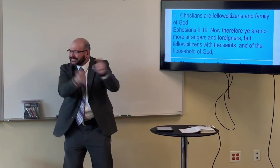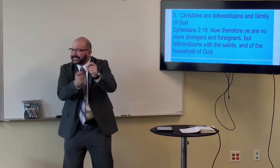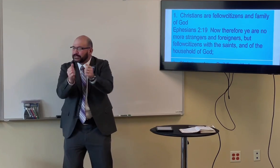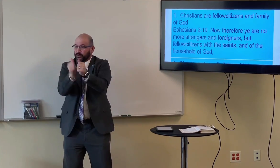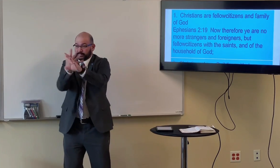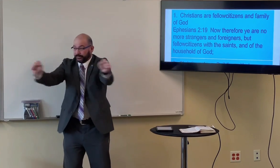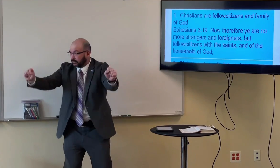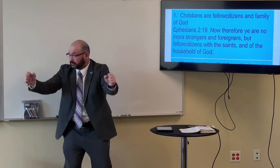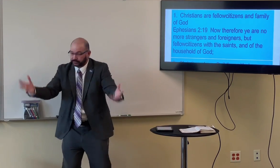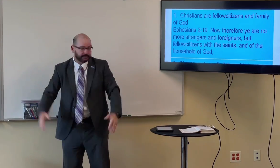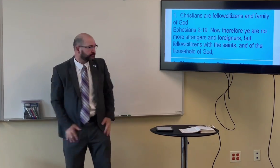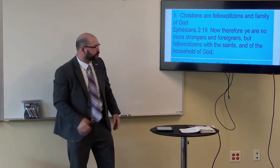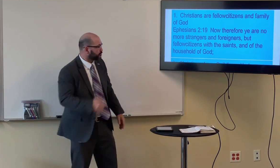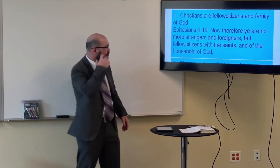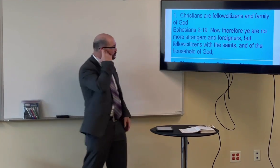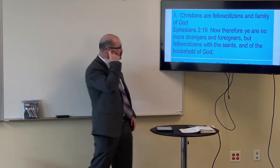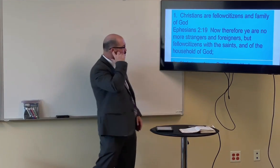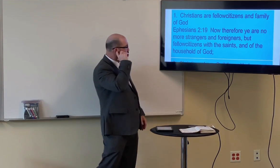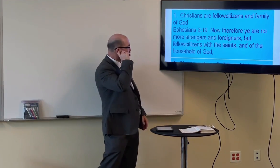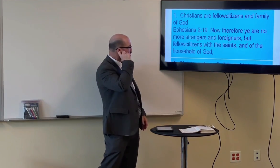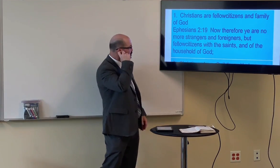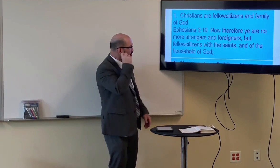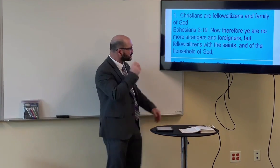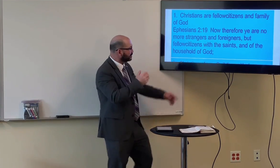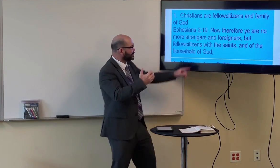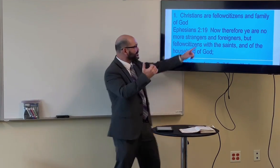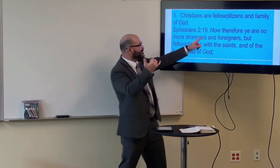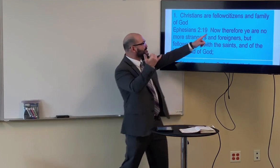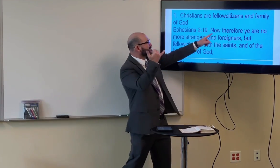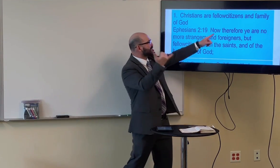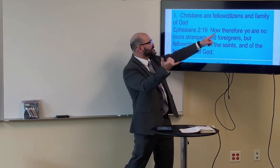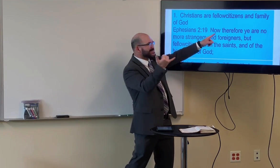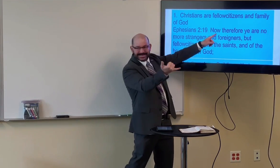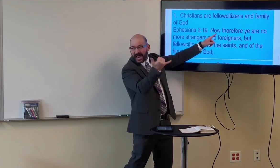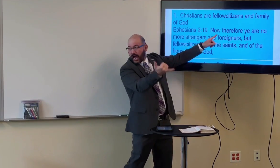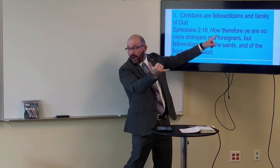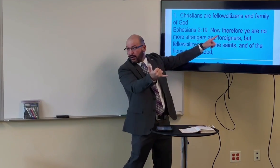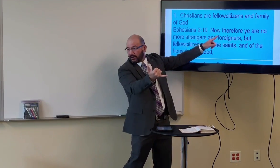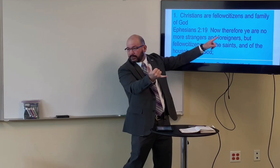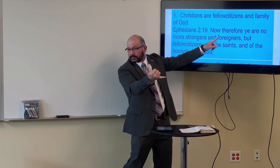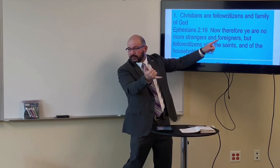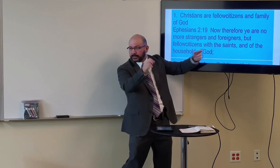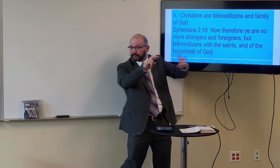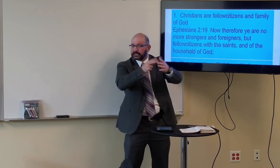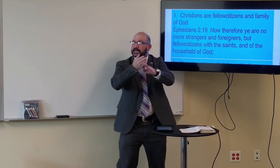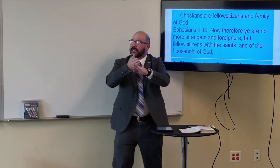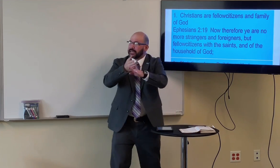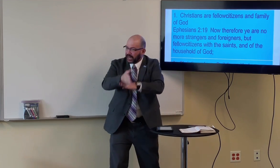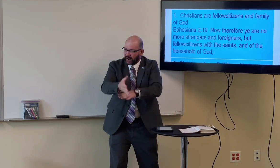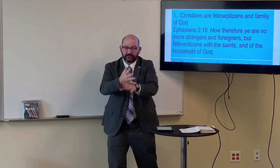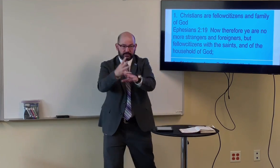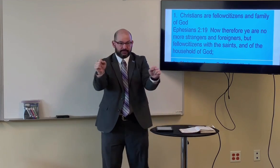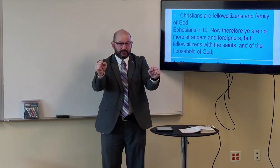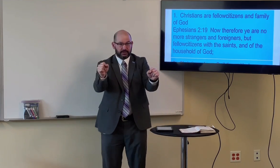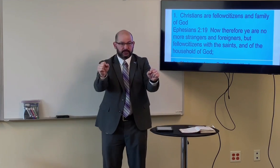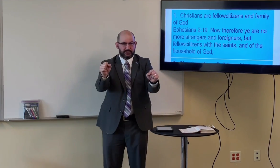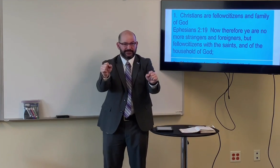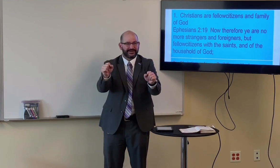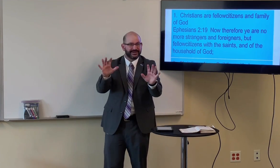The chain, the change comes through salvation. Paul is saying now, after salvation,